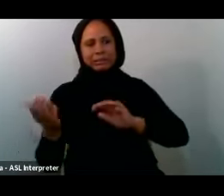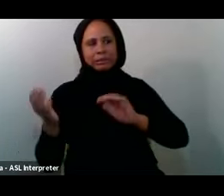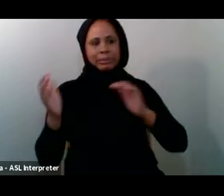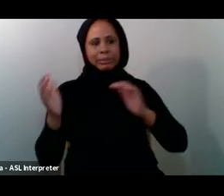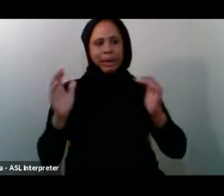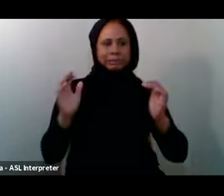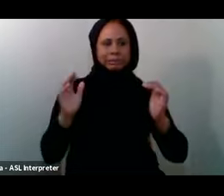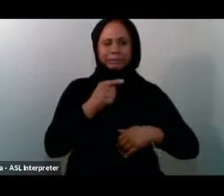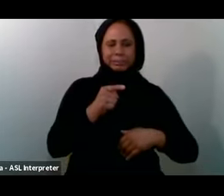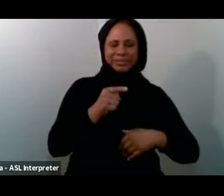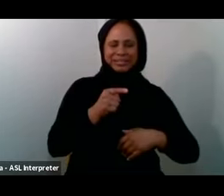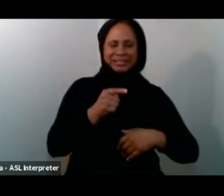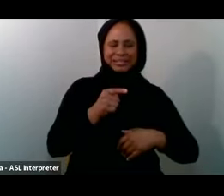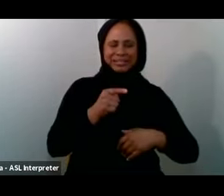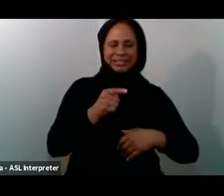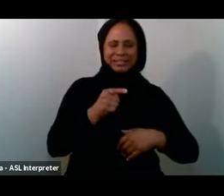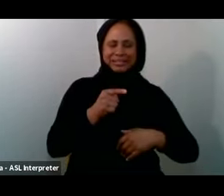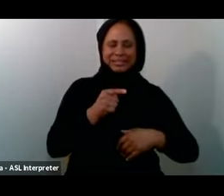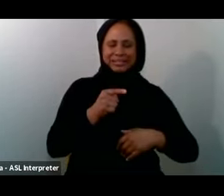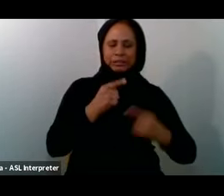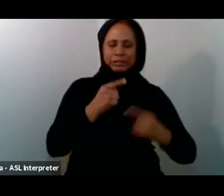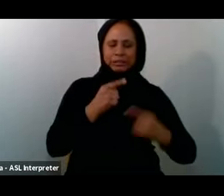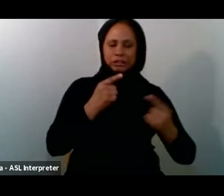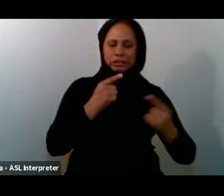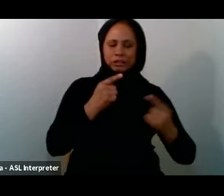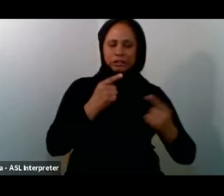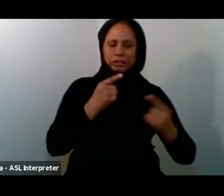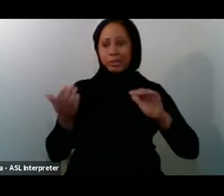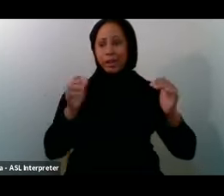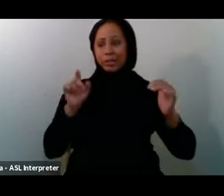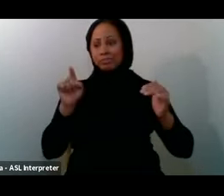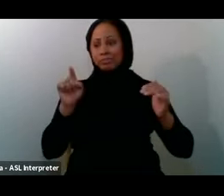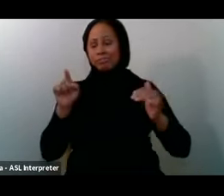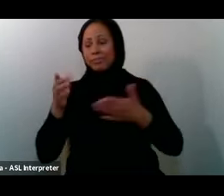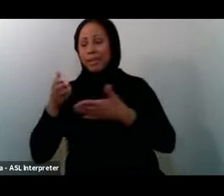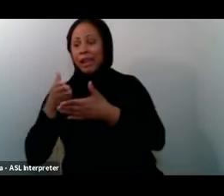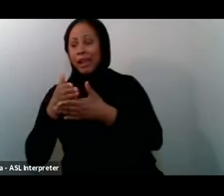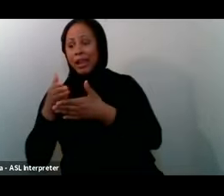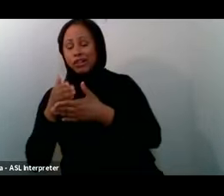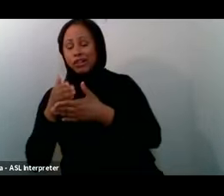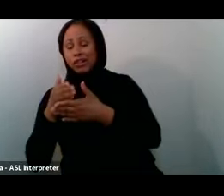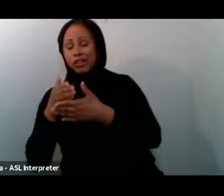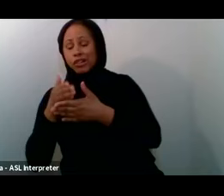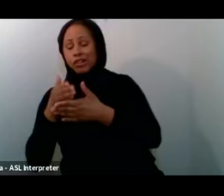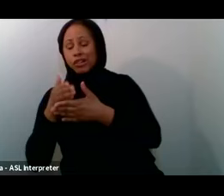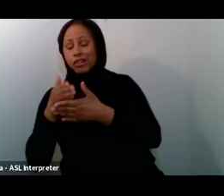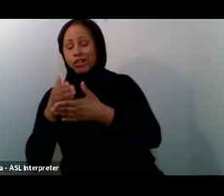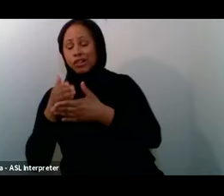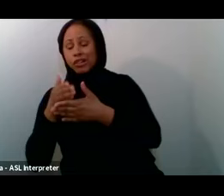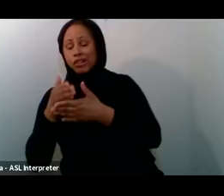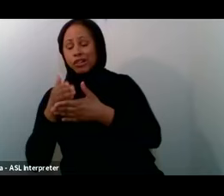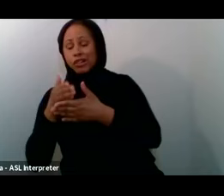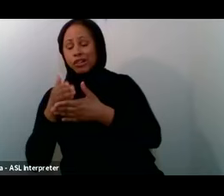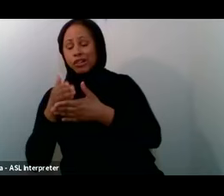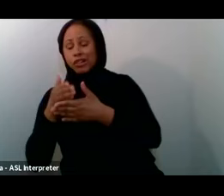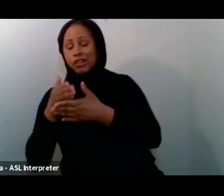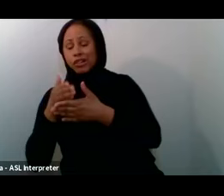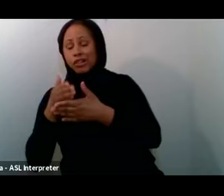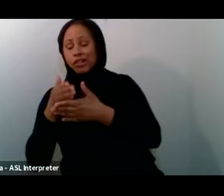Your average Joe Your average Human being The Prophet You know It's narrated That Hasan Basri A very famous Scholar